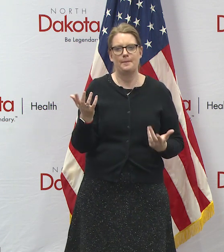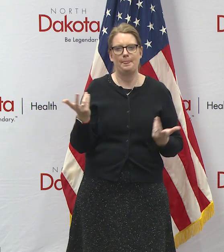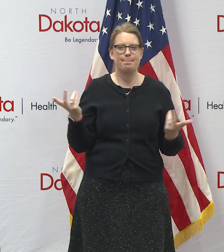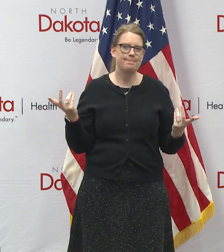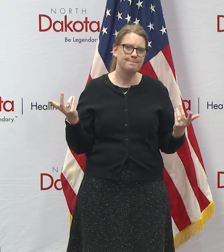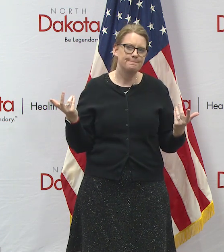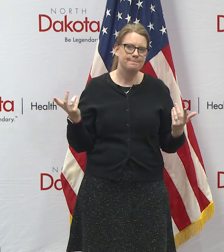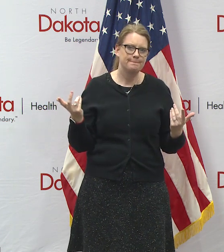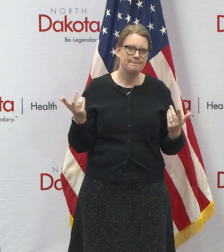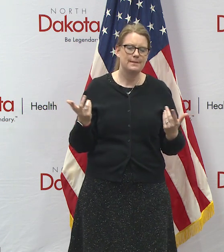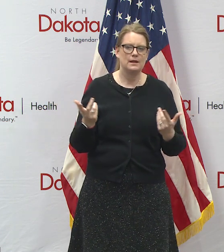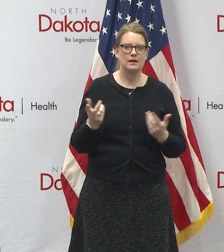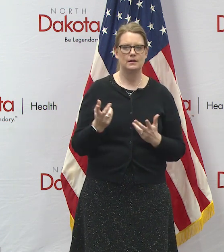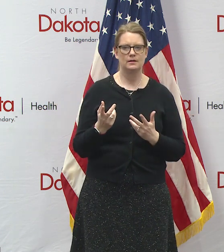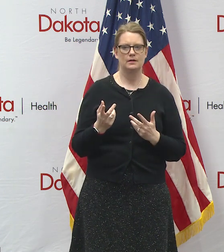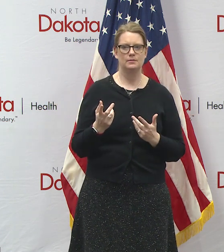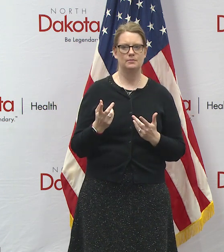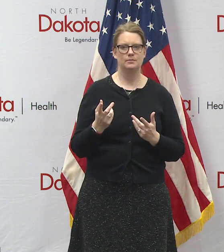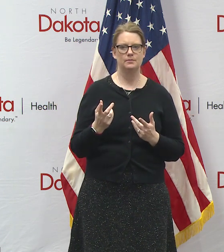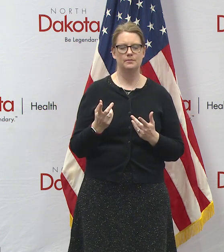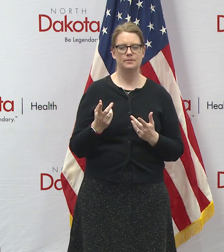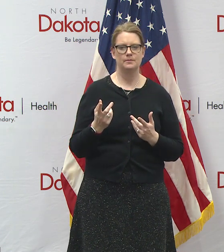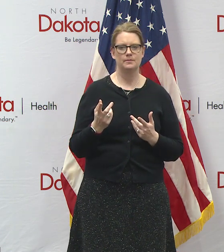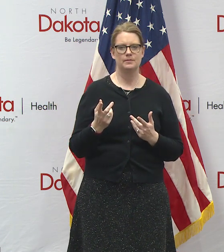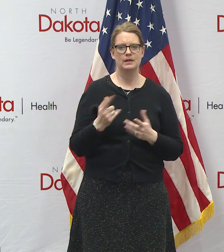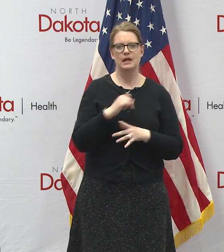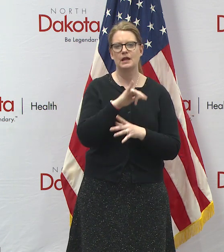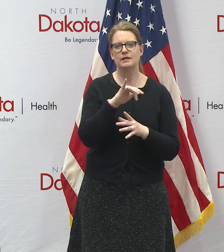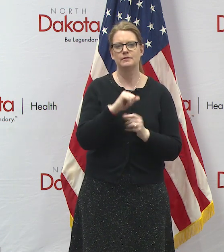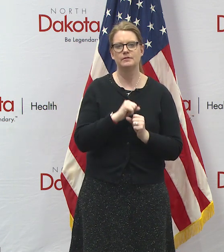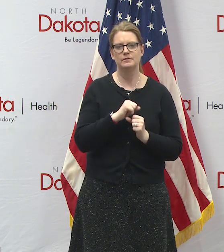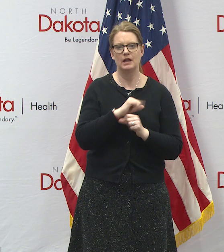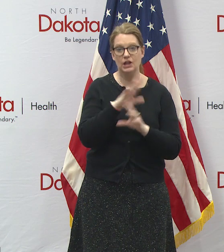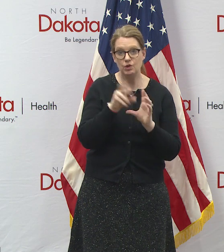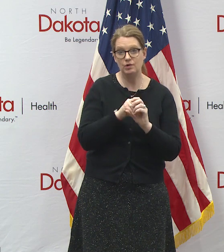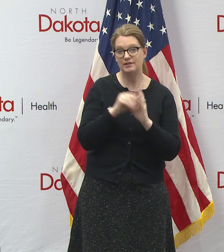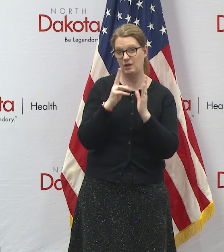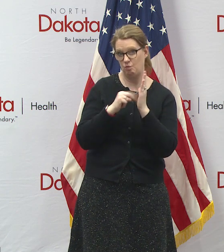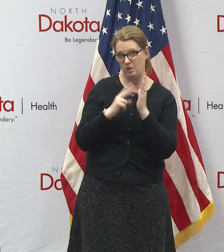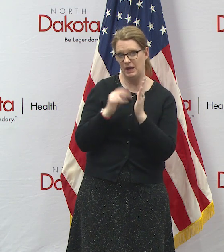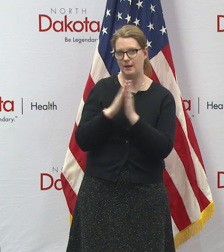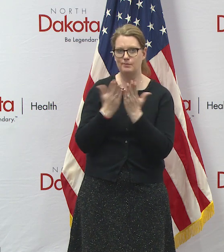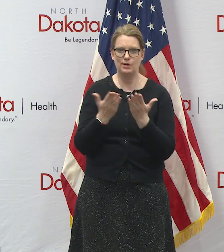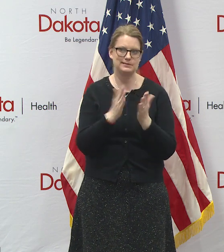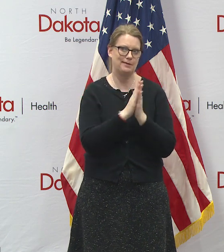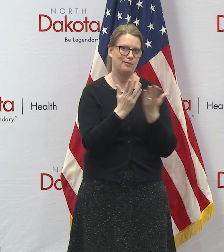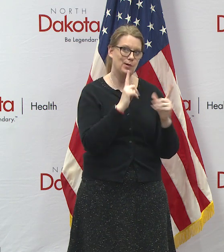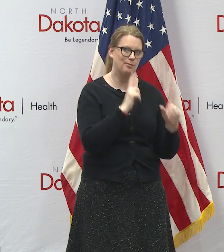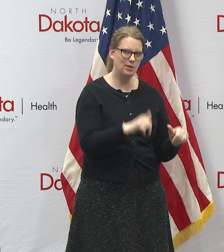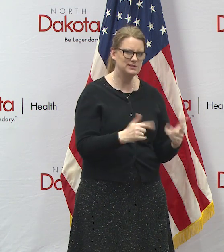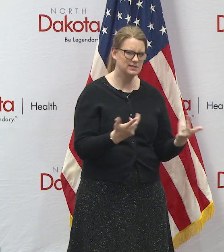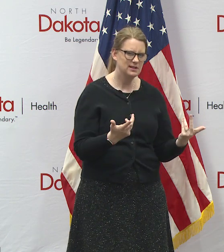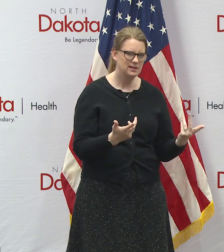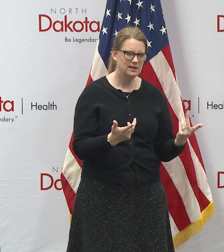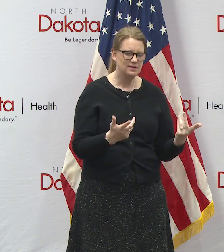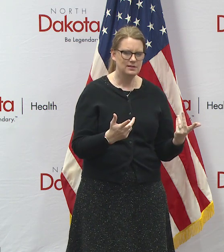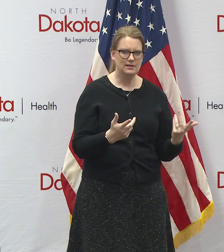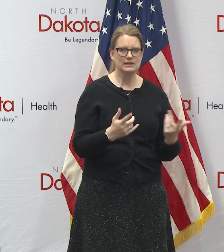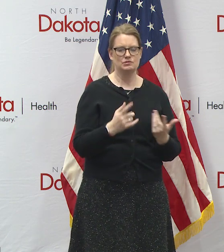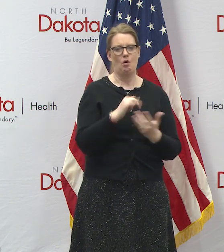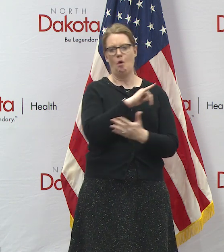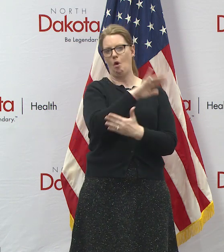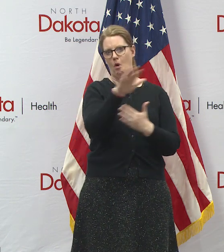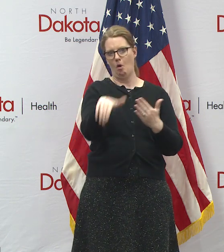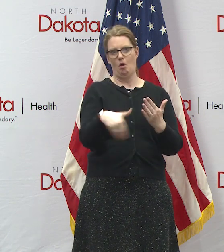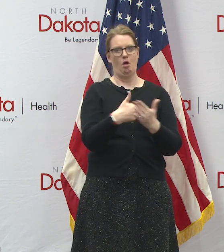don't say good old-fashioned techniques uh you know including reading books and book reports uh you know those things are all it's